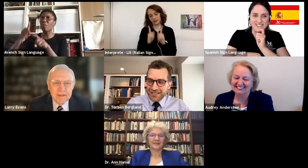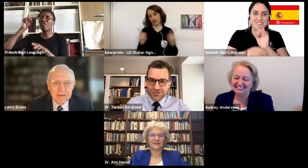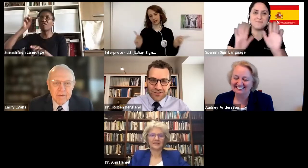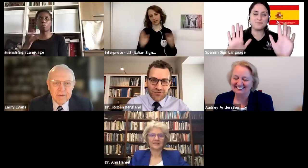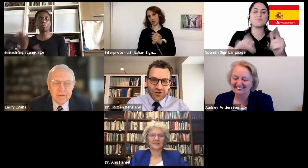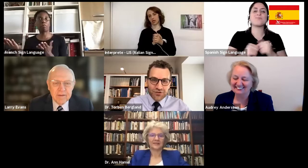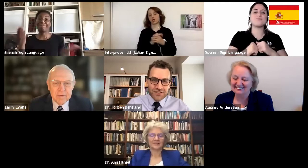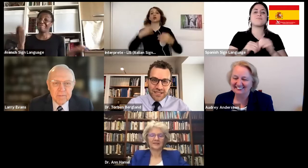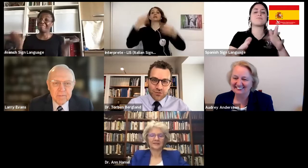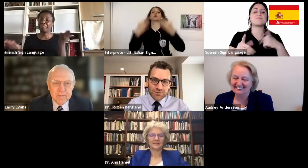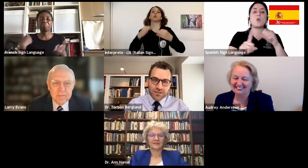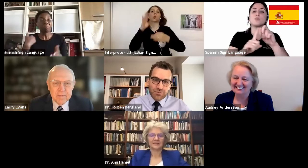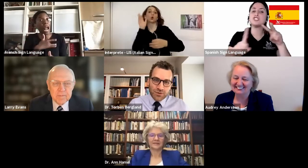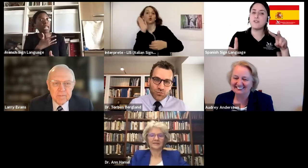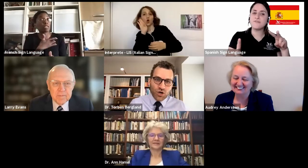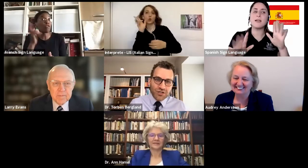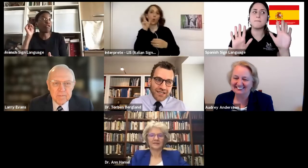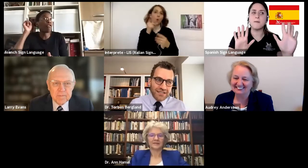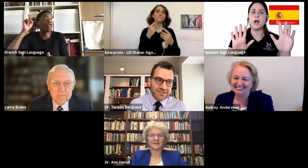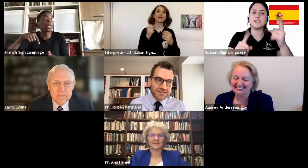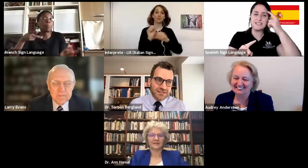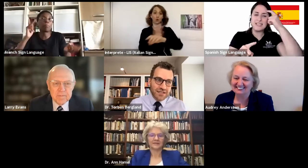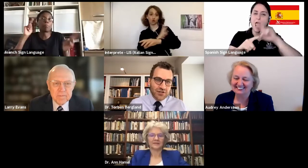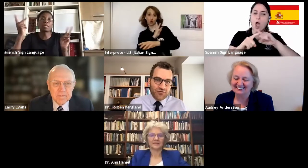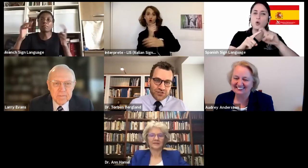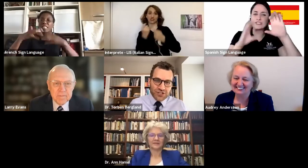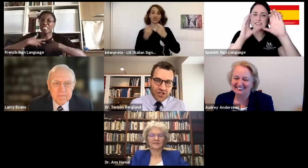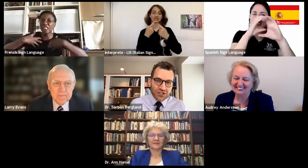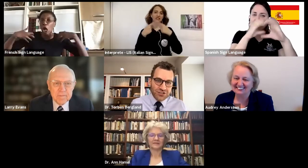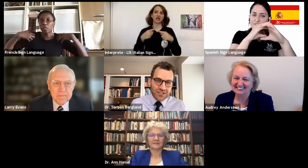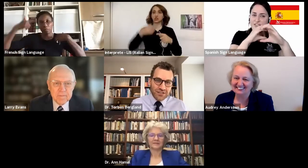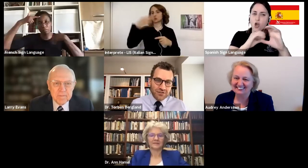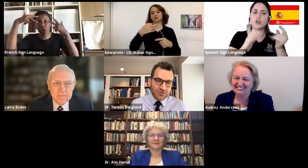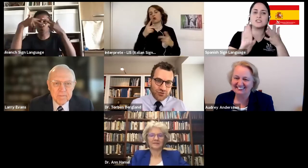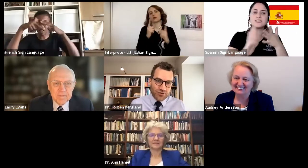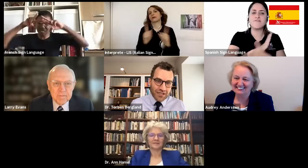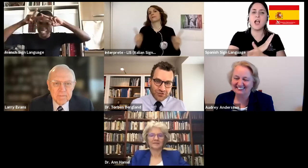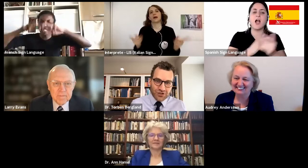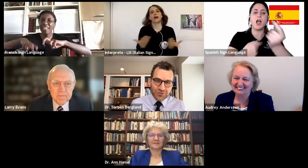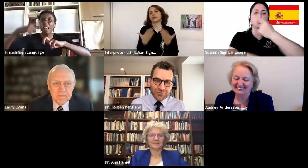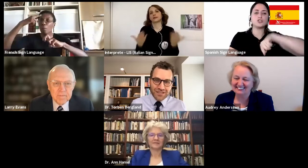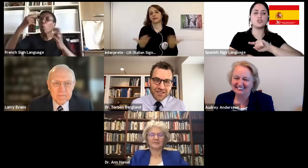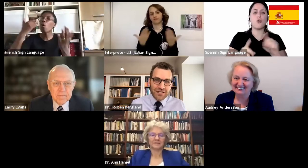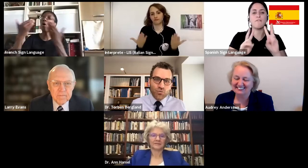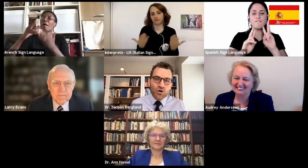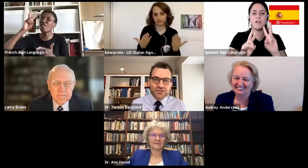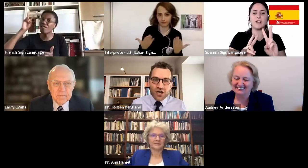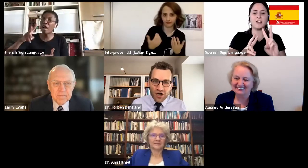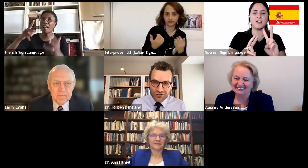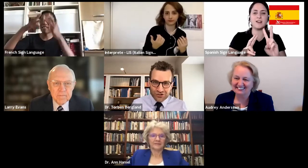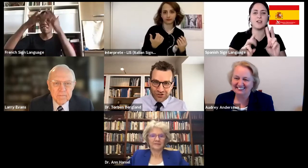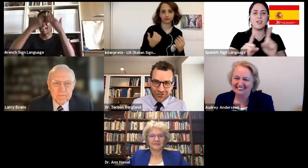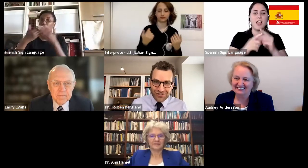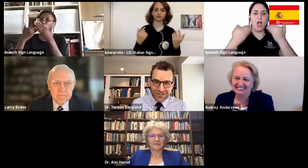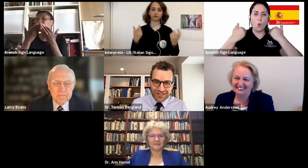uh, uh, it's so difficult to distinguish with between what is physiology, neuro and autonomy, what is